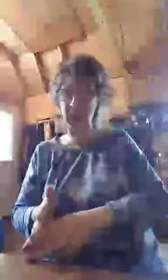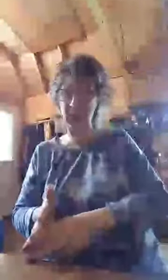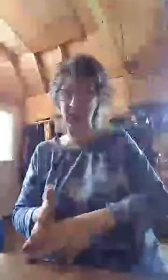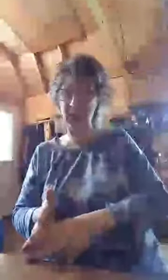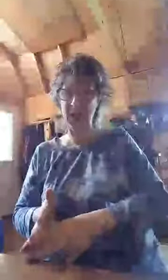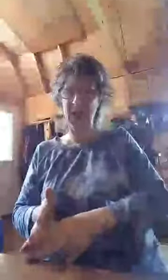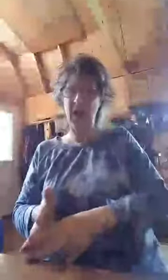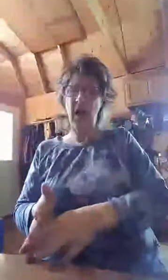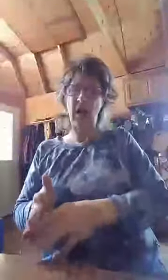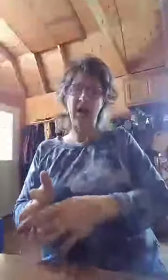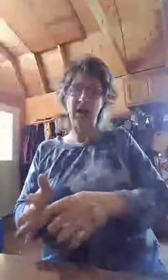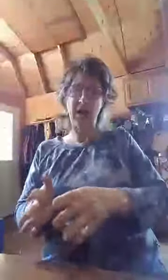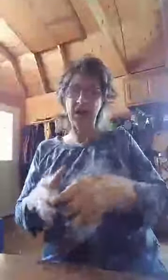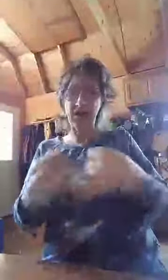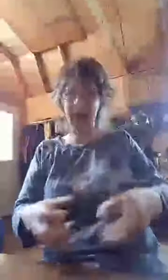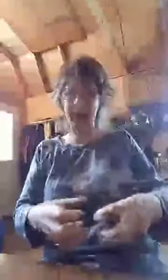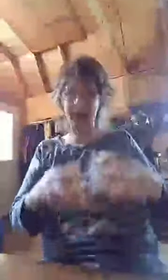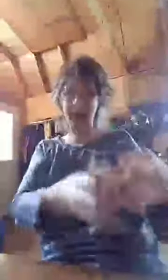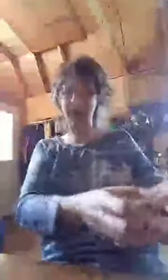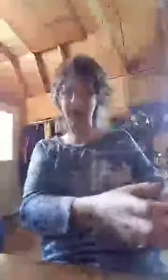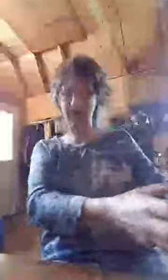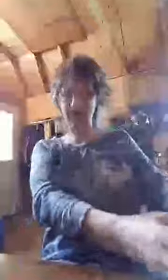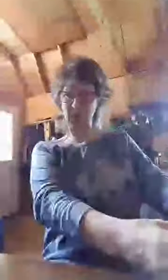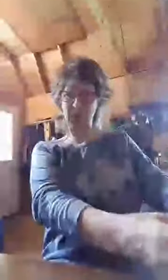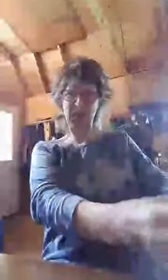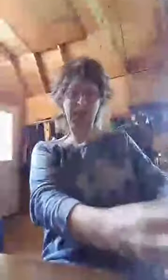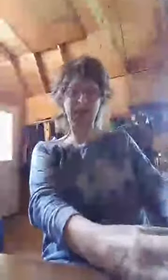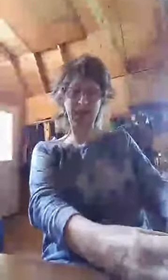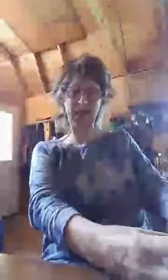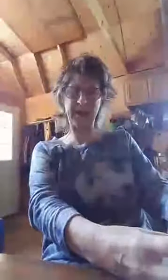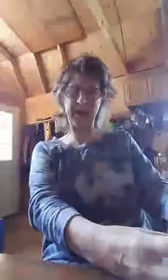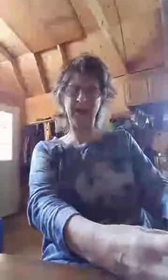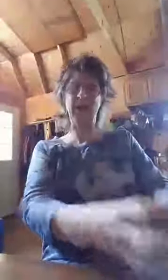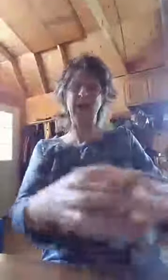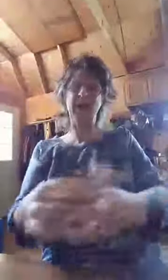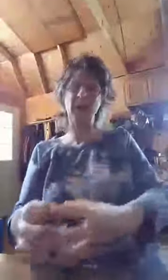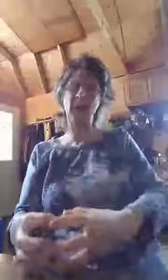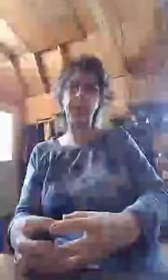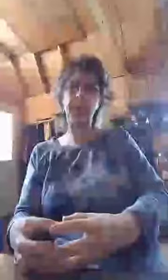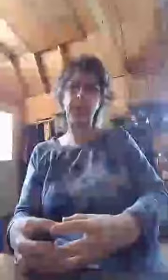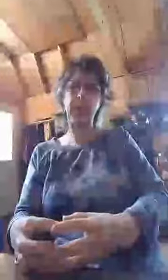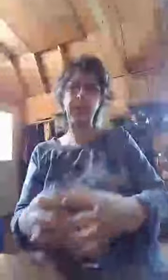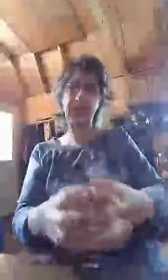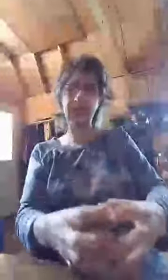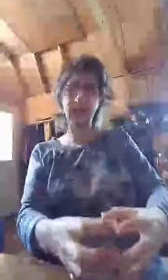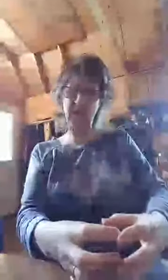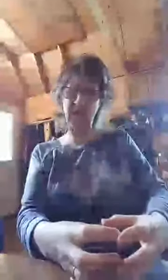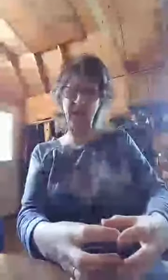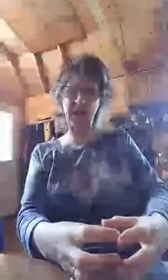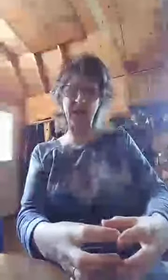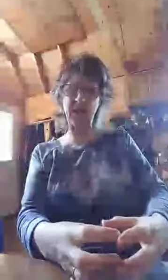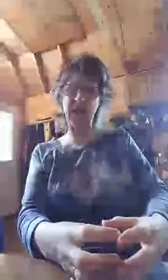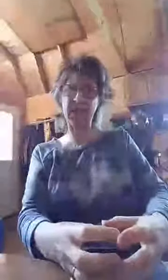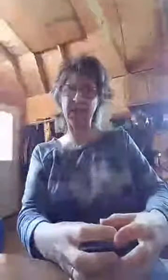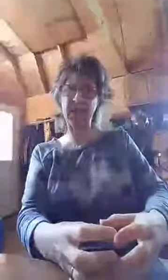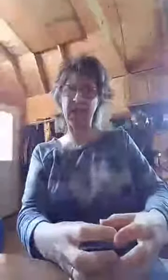world, uh, than the best of the best, which is where the Kingsmans. So if Daniel could have that in the old Testament, and